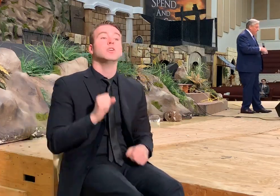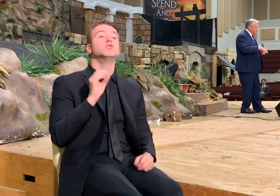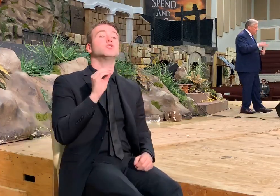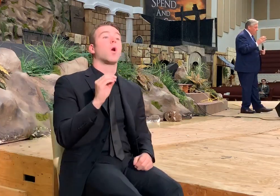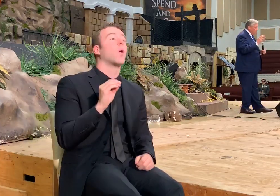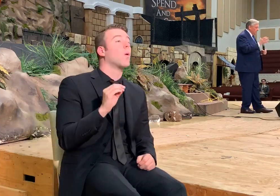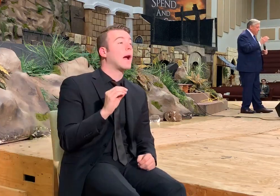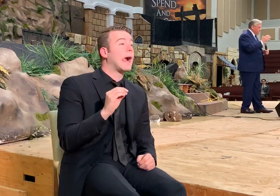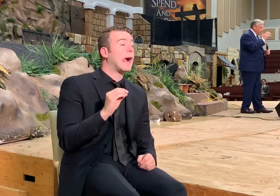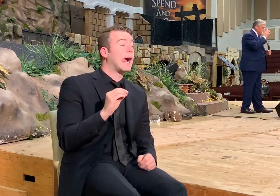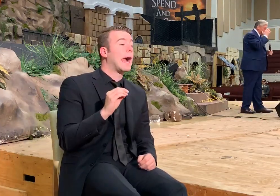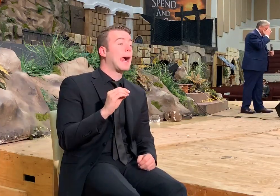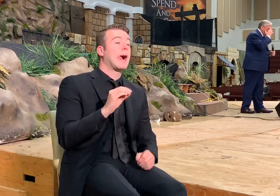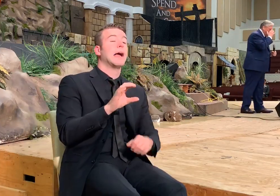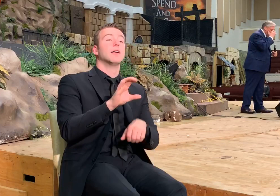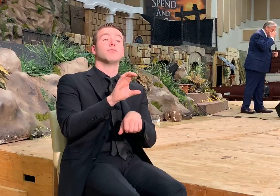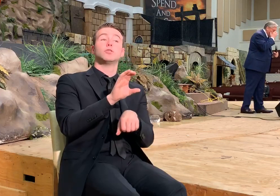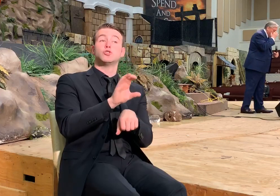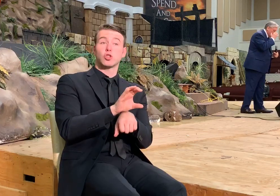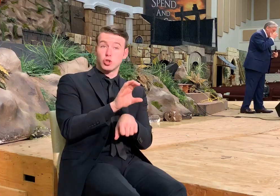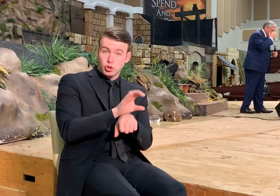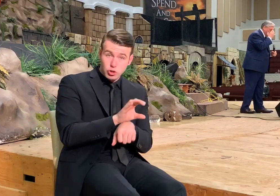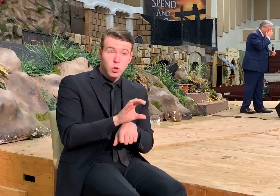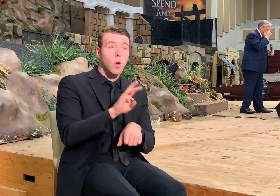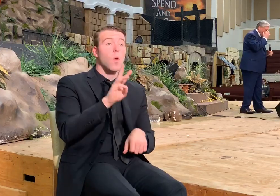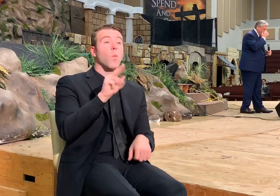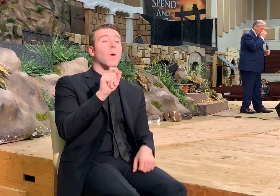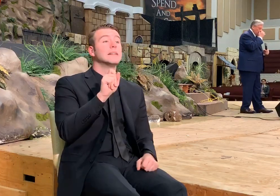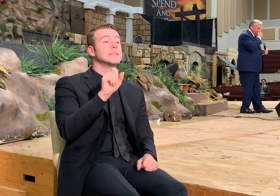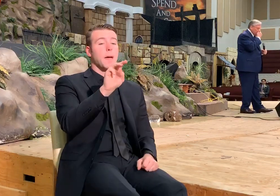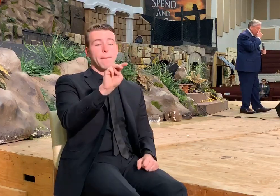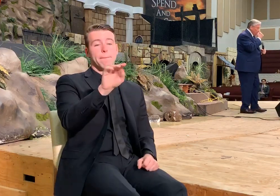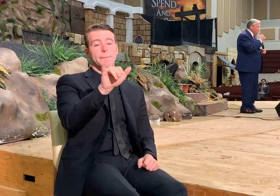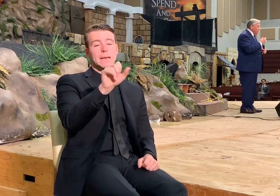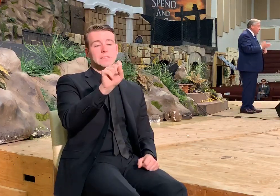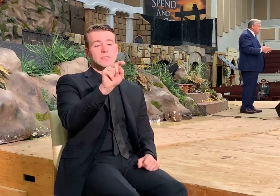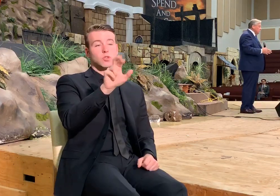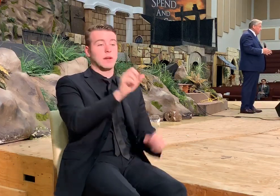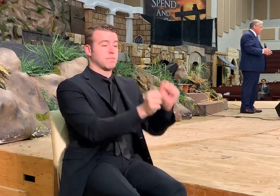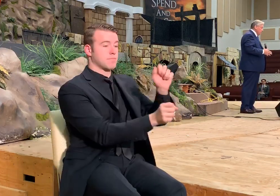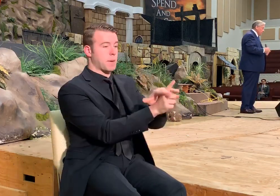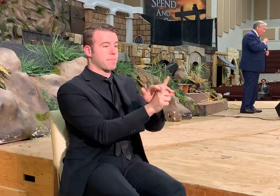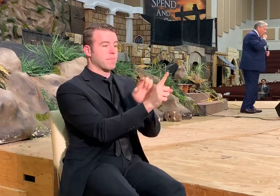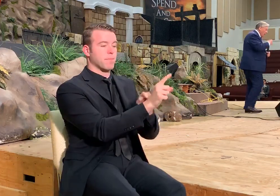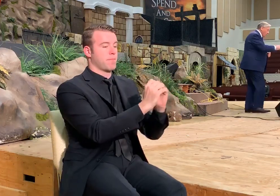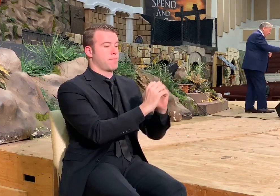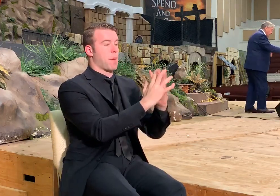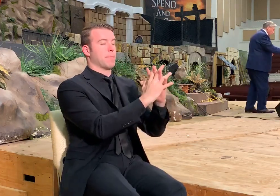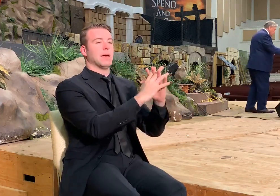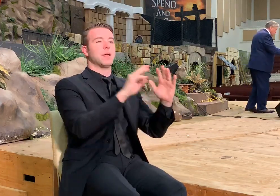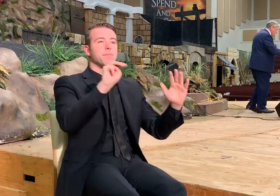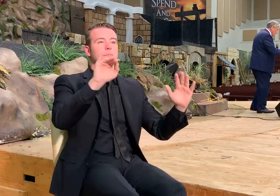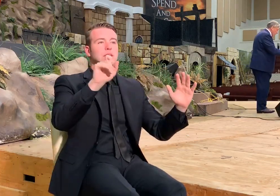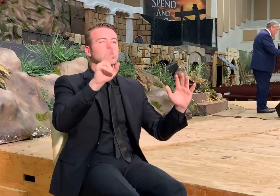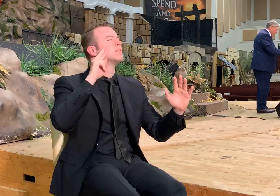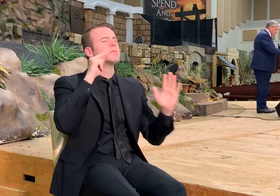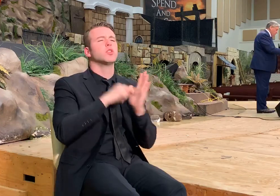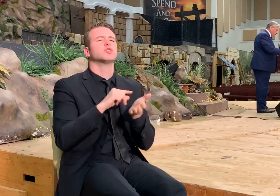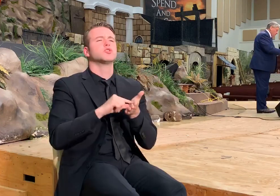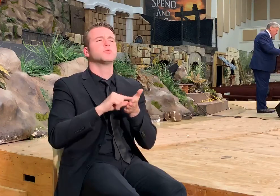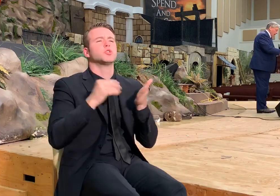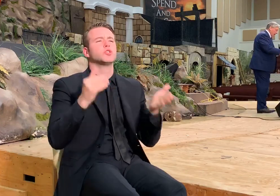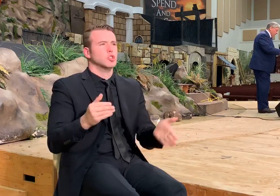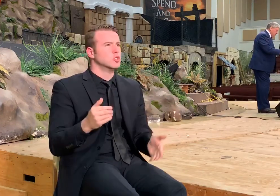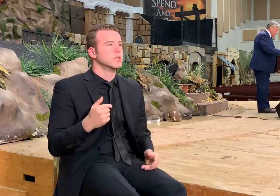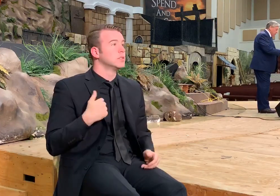the church was a mystery. When you look in Scripture. Quickly just turn with me,